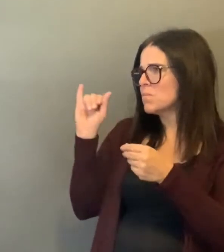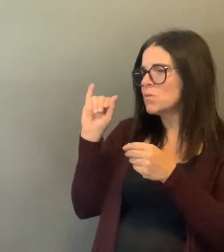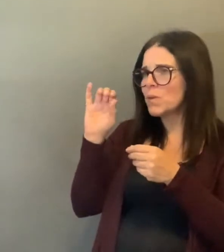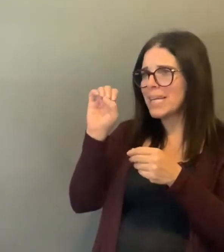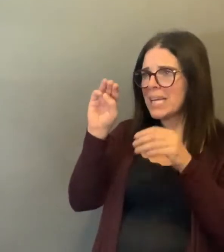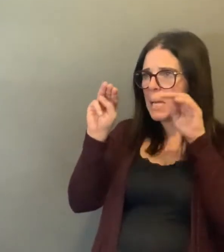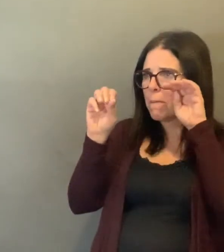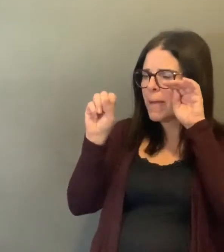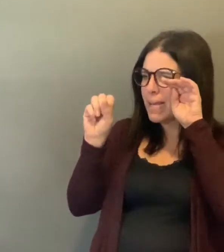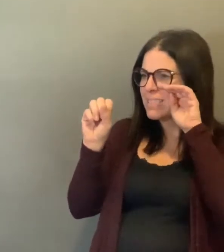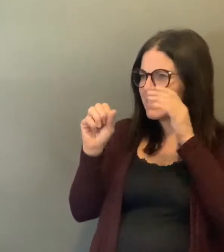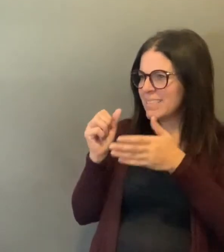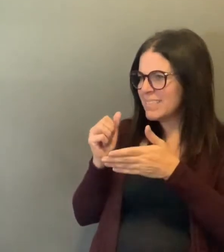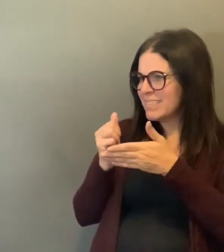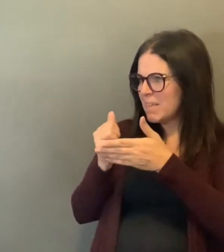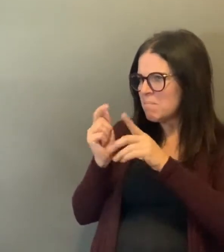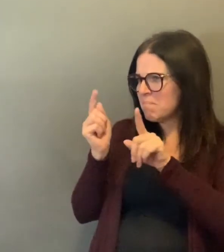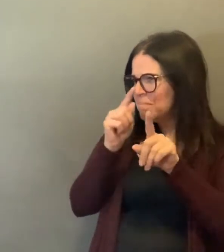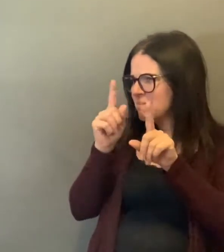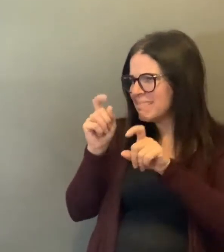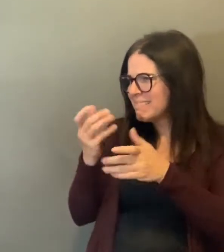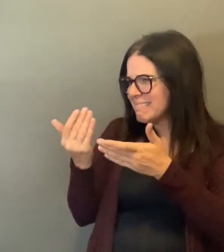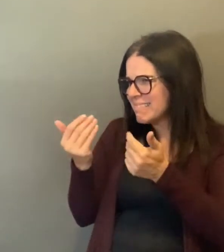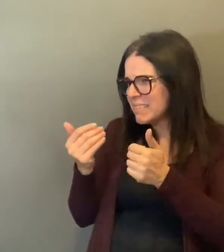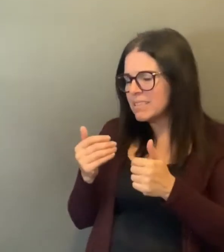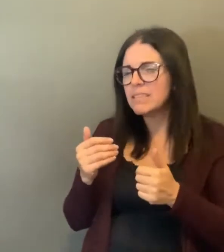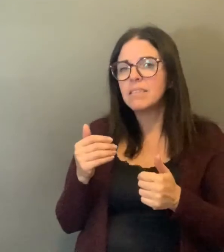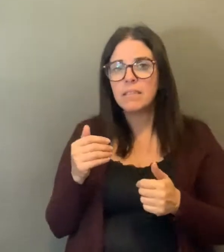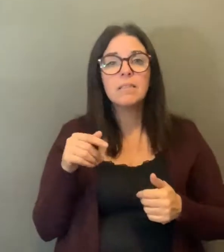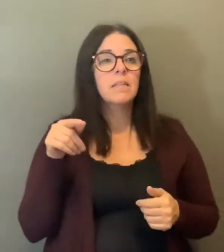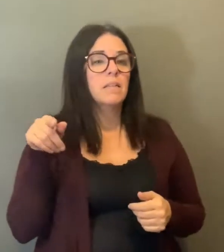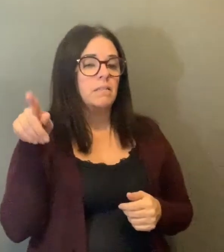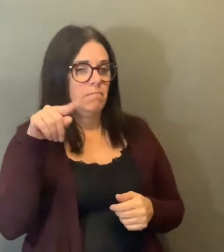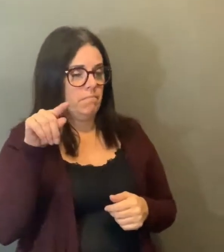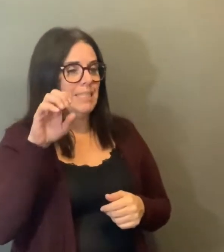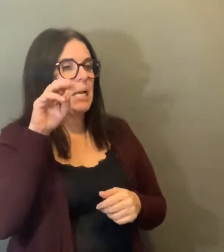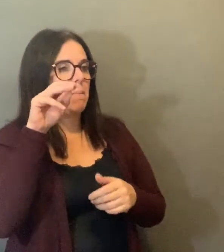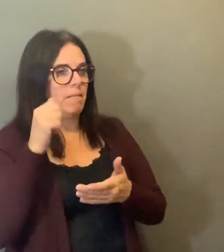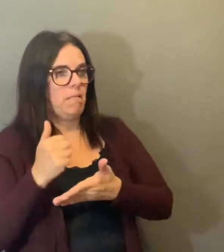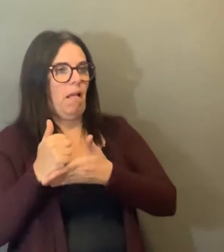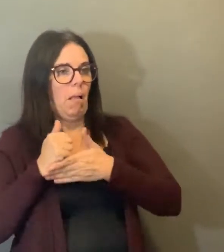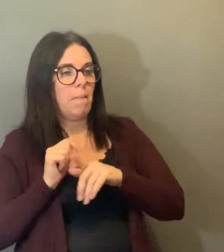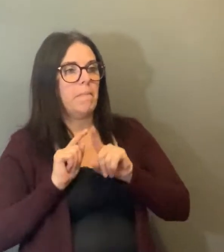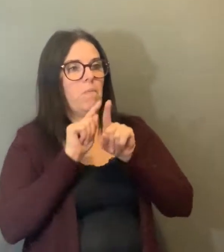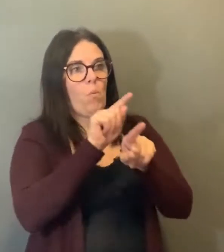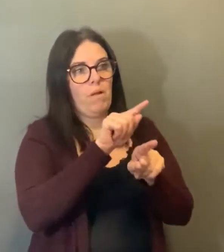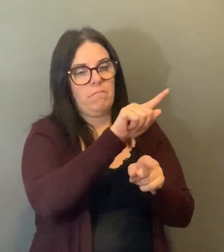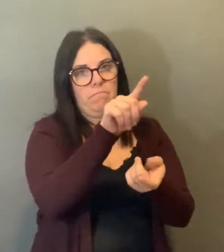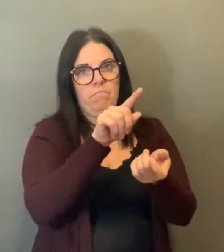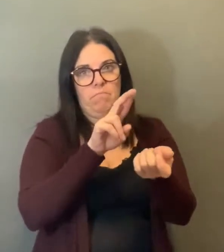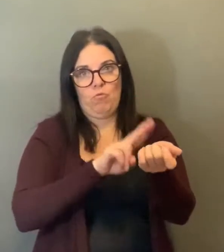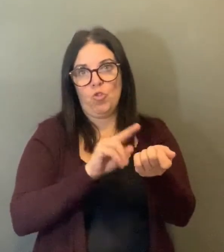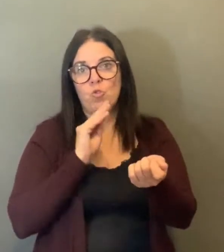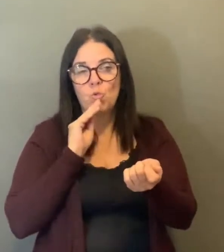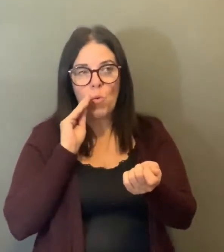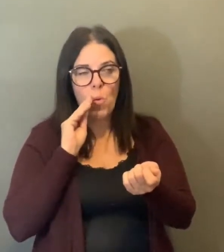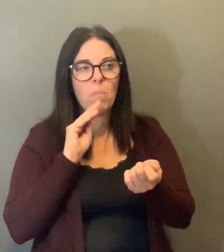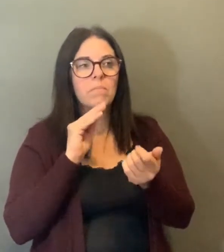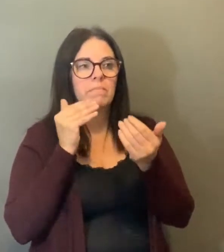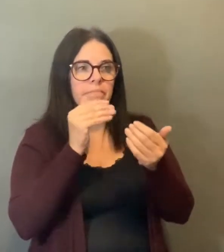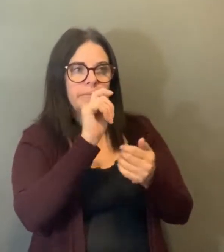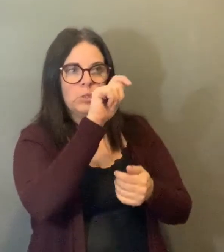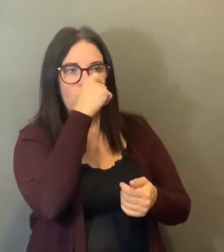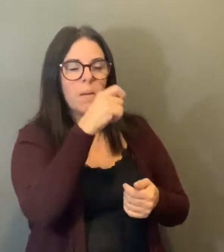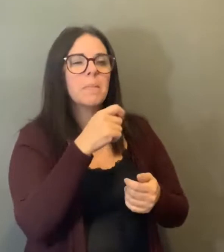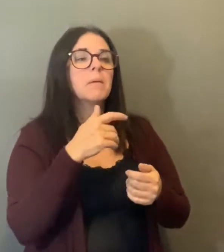Did you mention that the CMS, so they're helping administer the test? Is that what I heard? They are helping us do